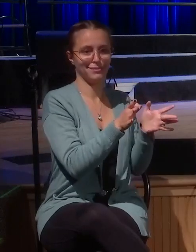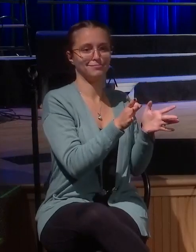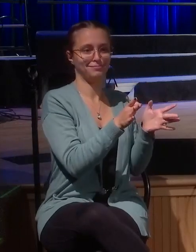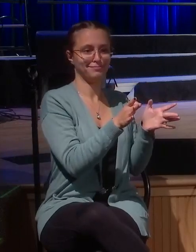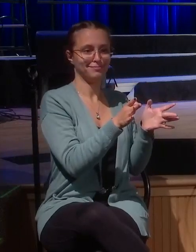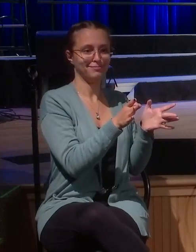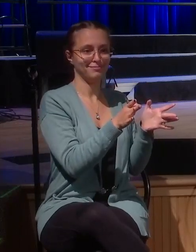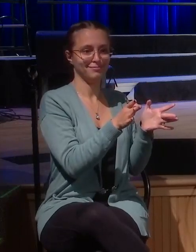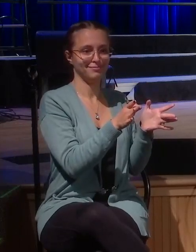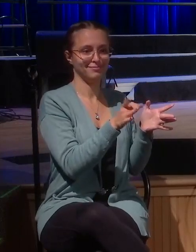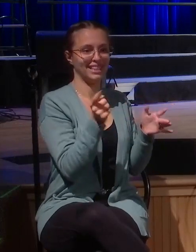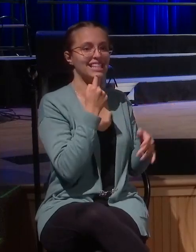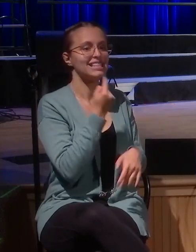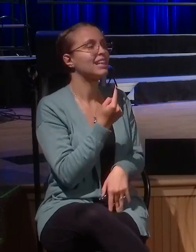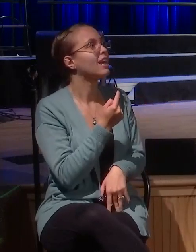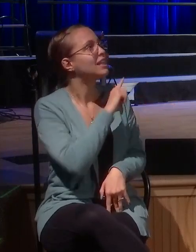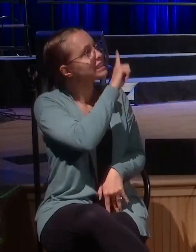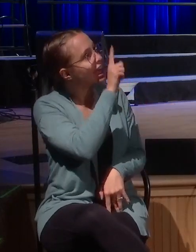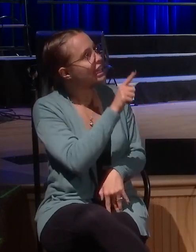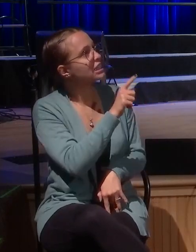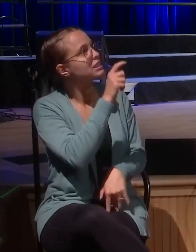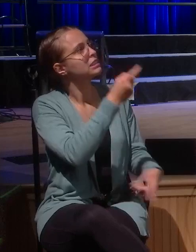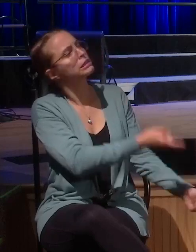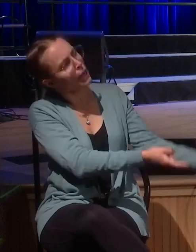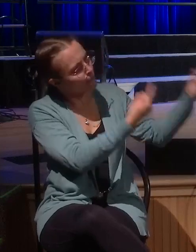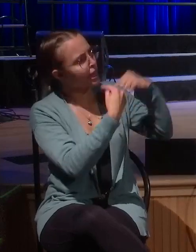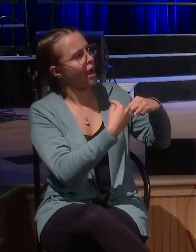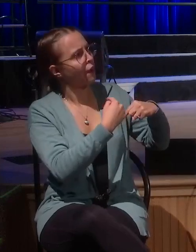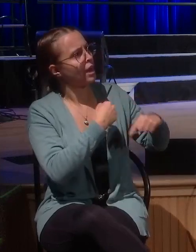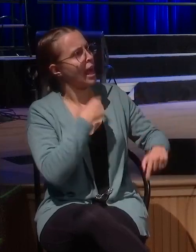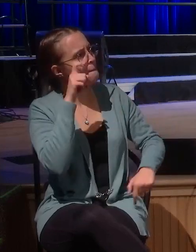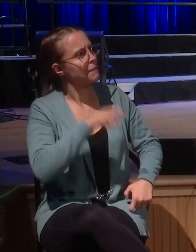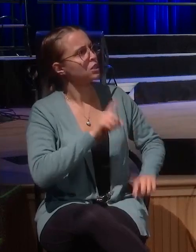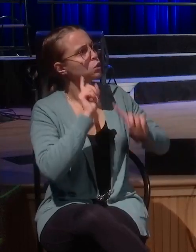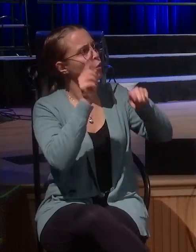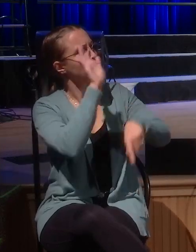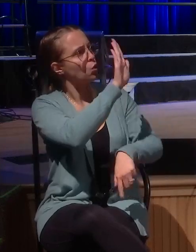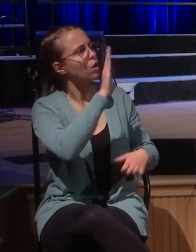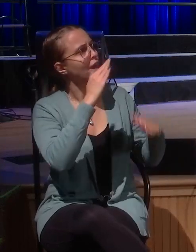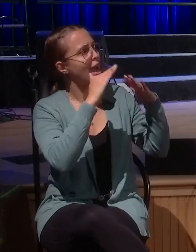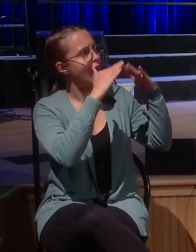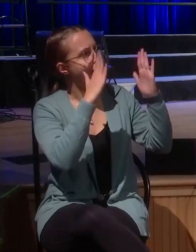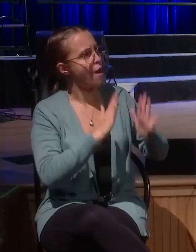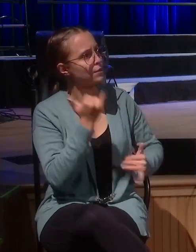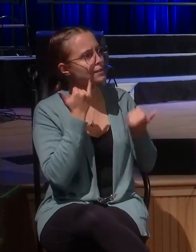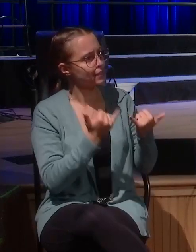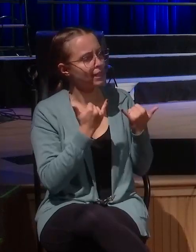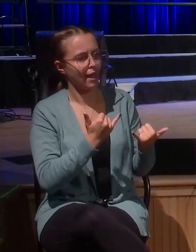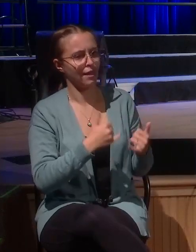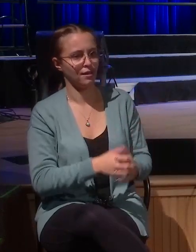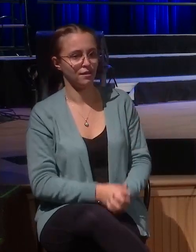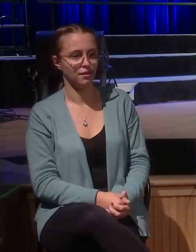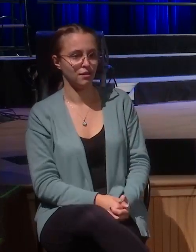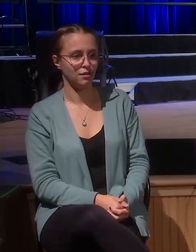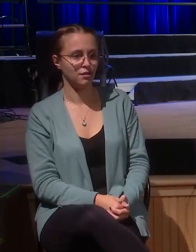He says, I must come to your house today. But God is not a God that's going to go and break into his home.